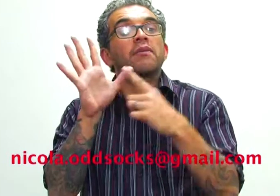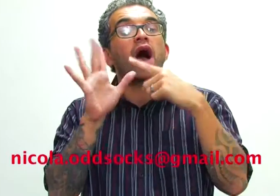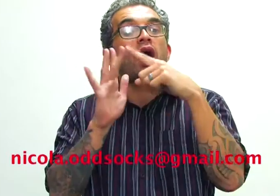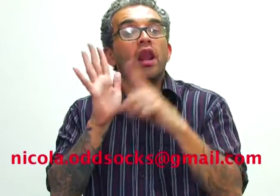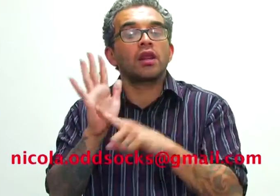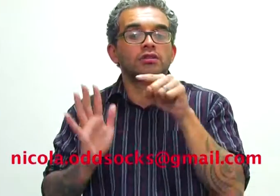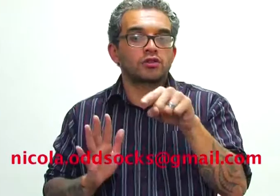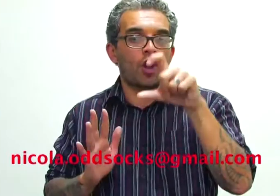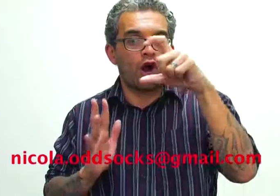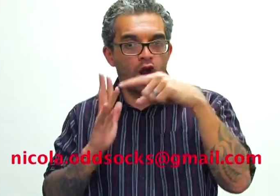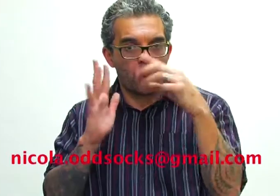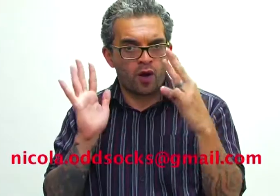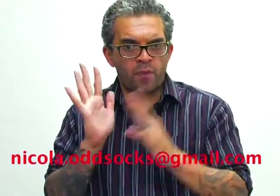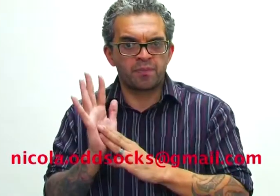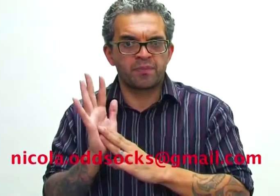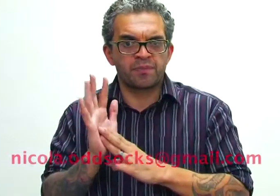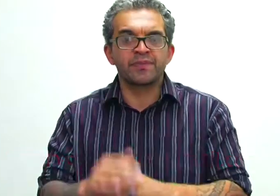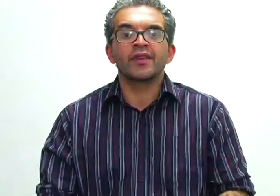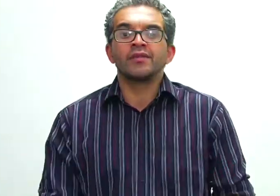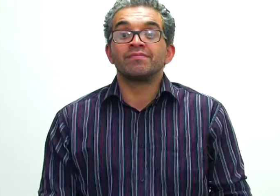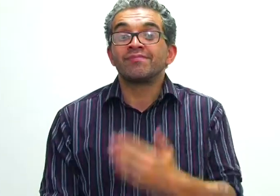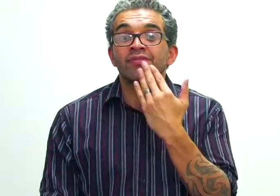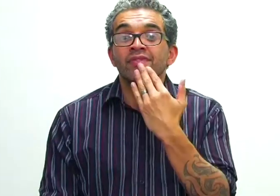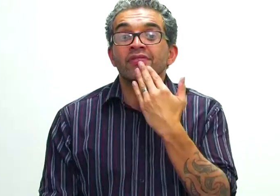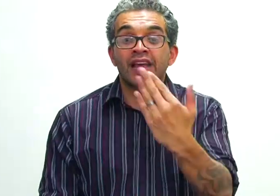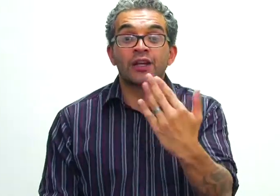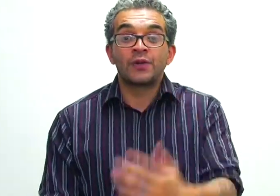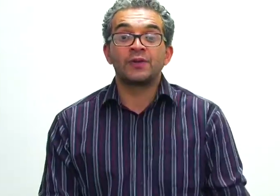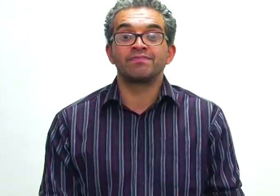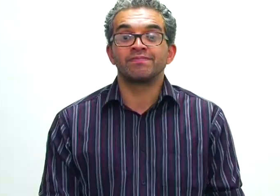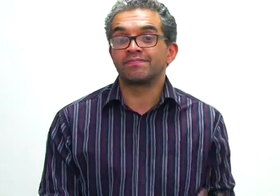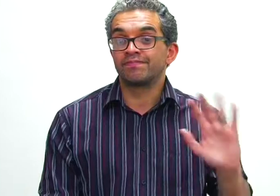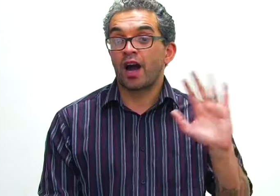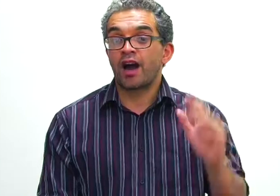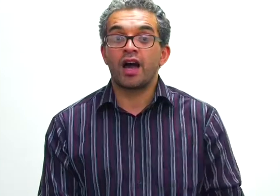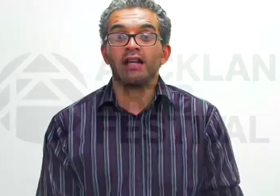gmail dot com. Thank you. Bye.